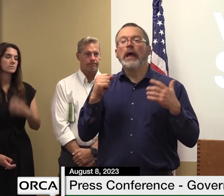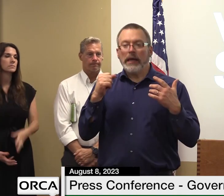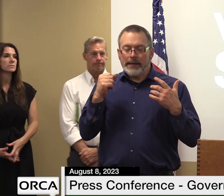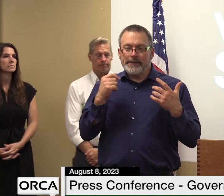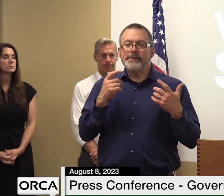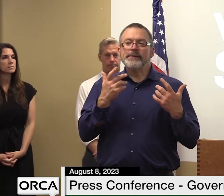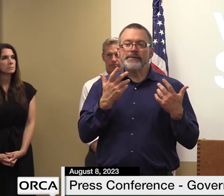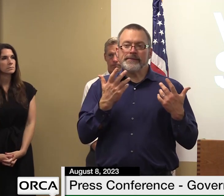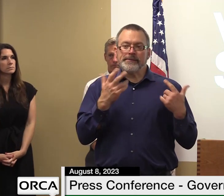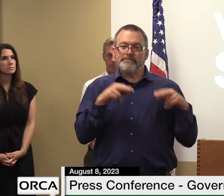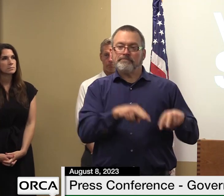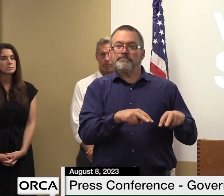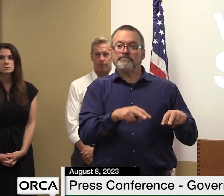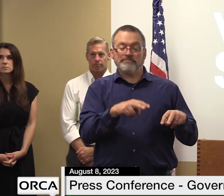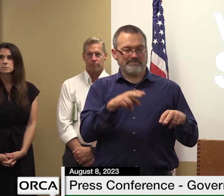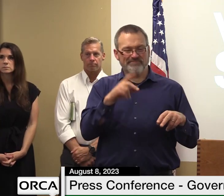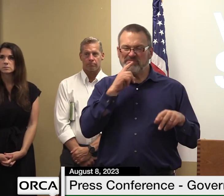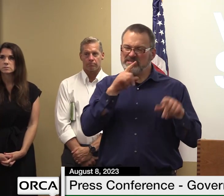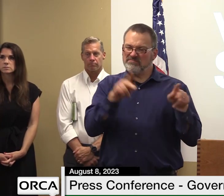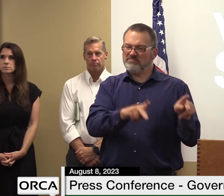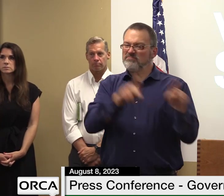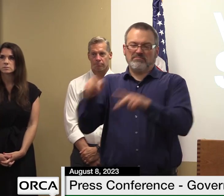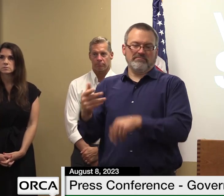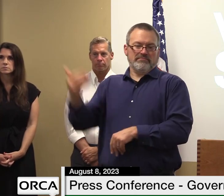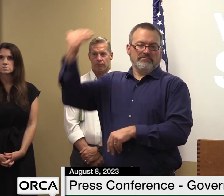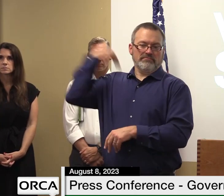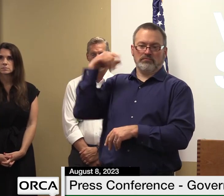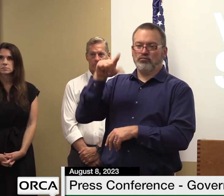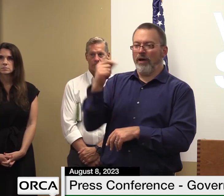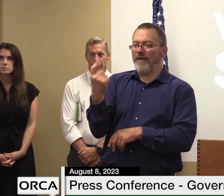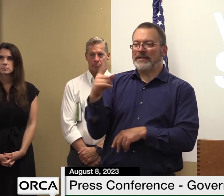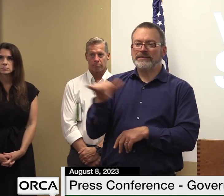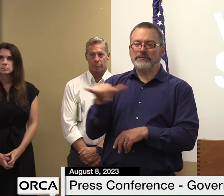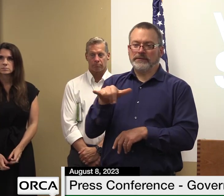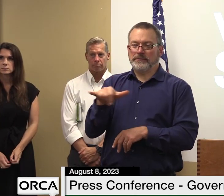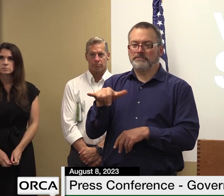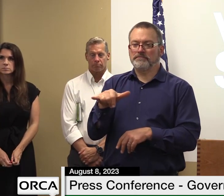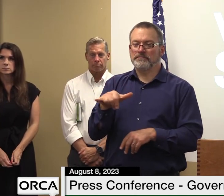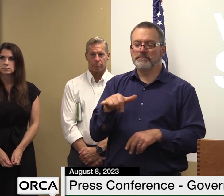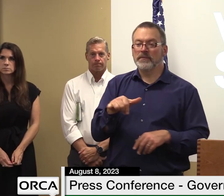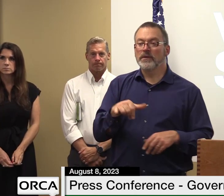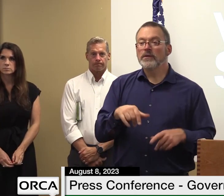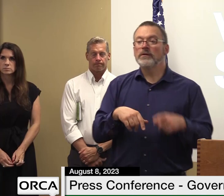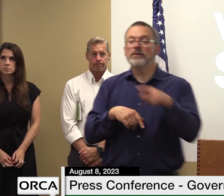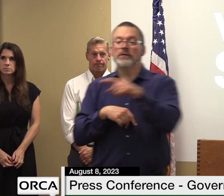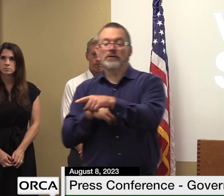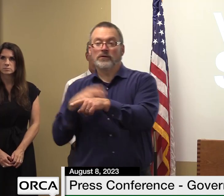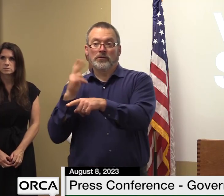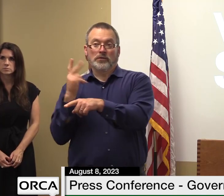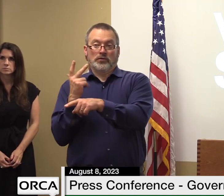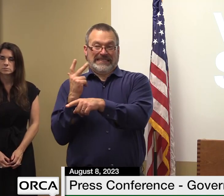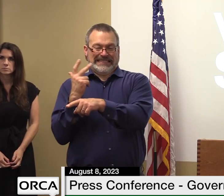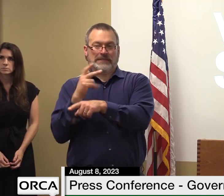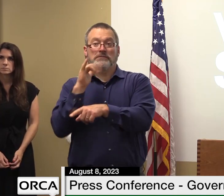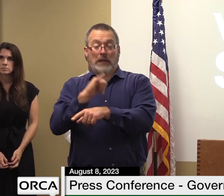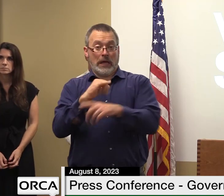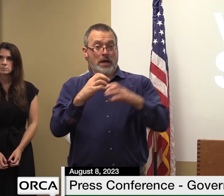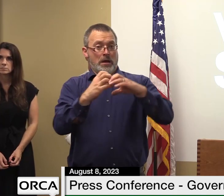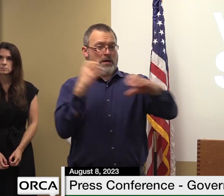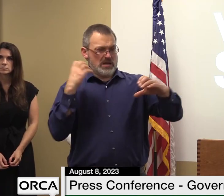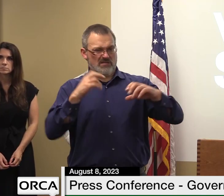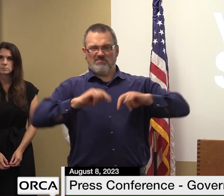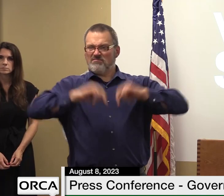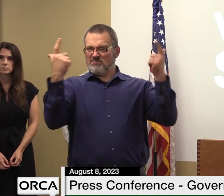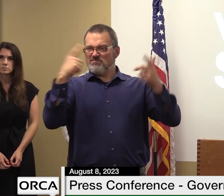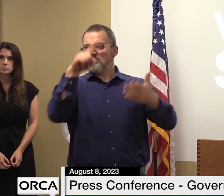did during irene so the deconstructing and the disposal of the possessions and of the home will be covered